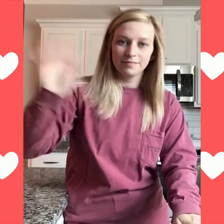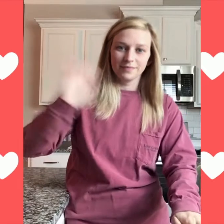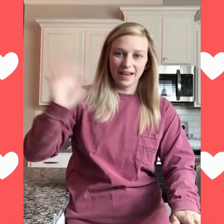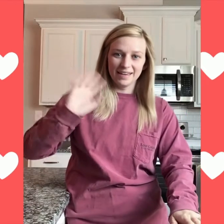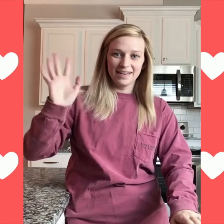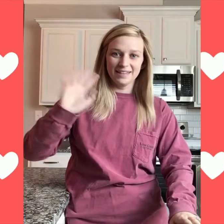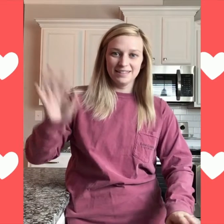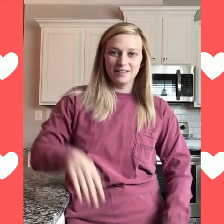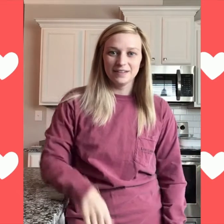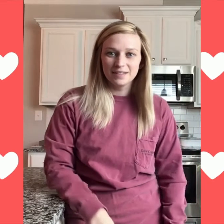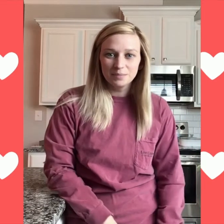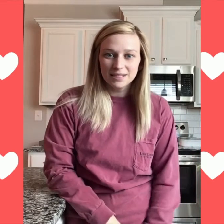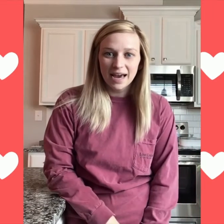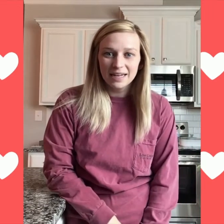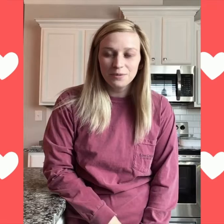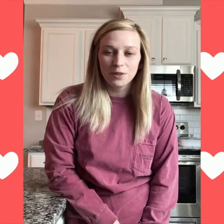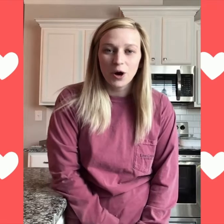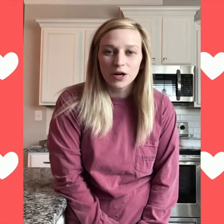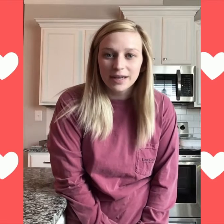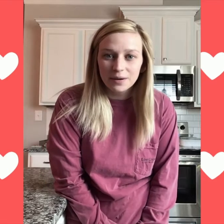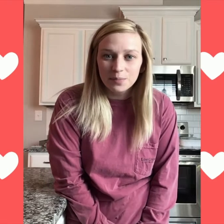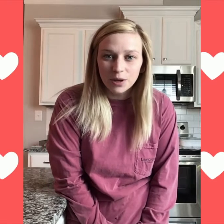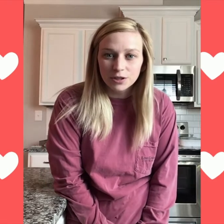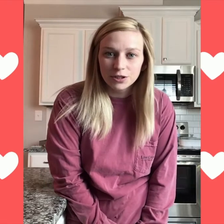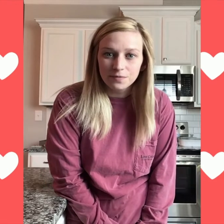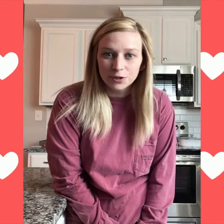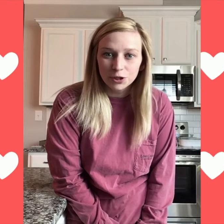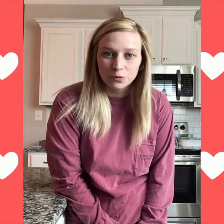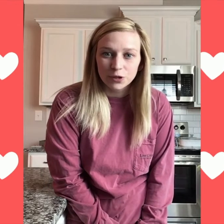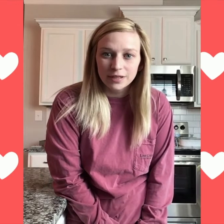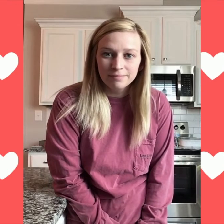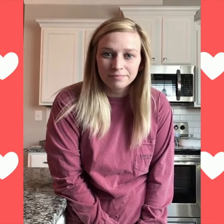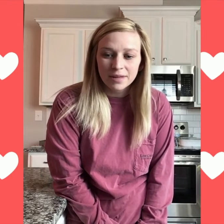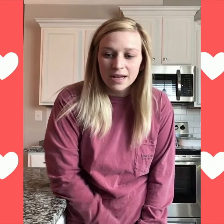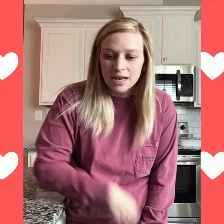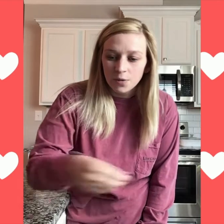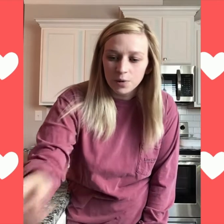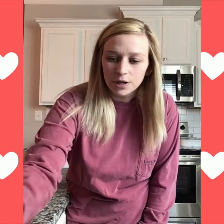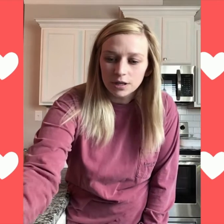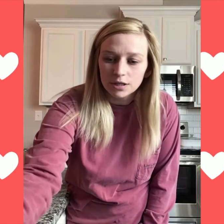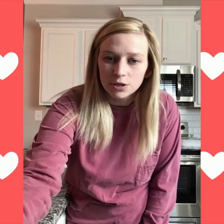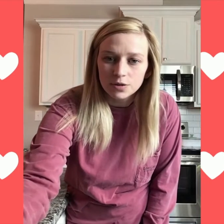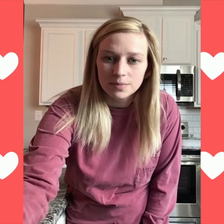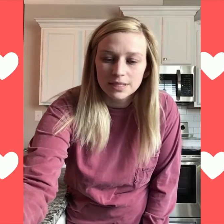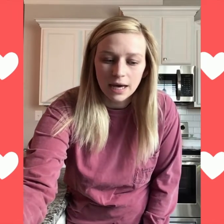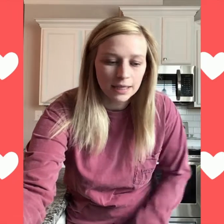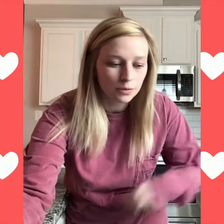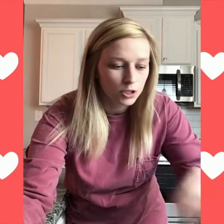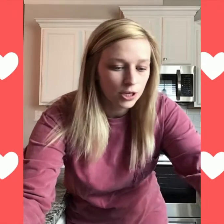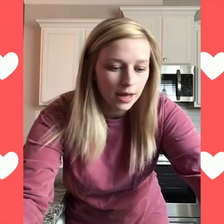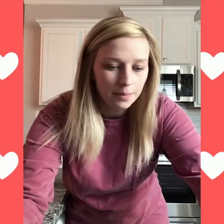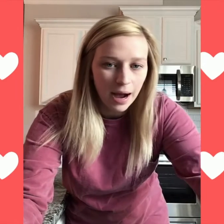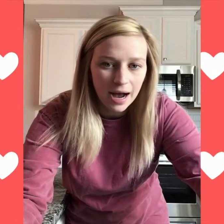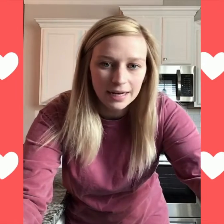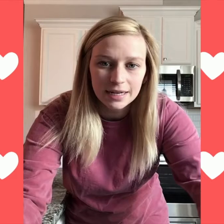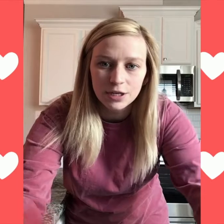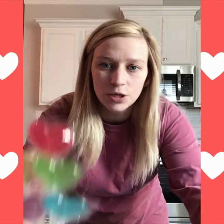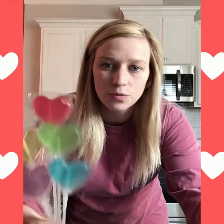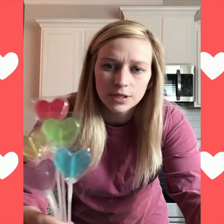Hey kids! This is Miss Katie with the Harnett County Partnership for Children. We're gonna do some sign language today, but I need you